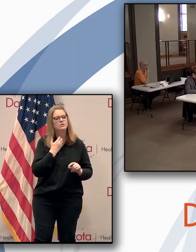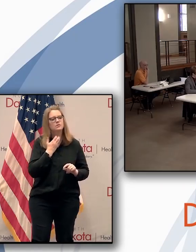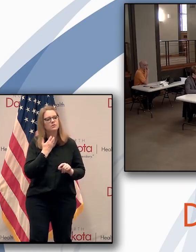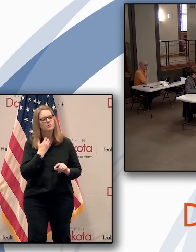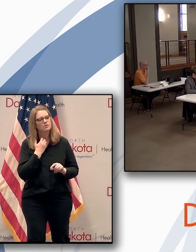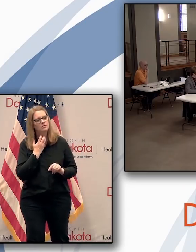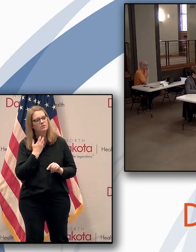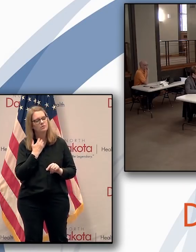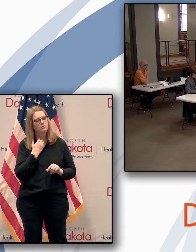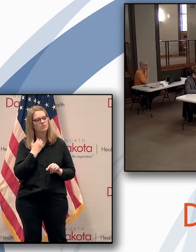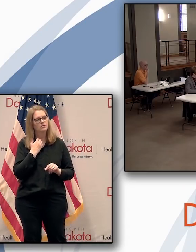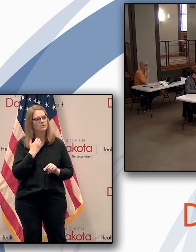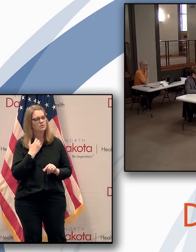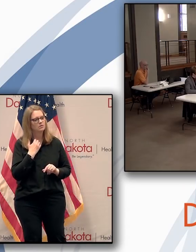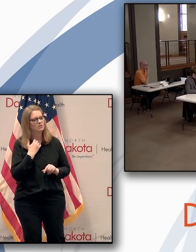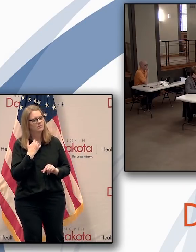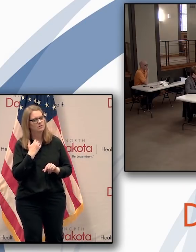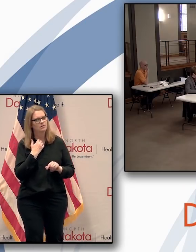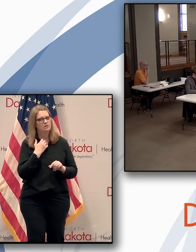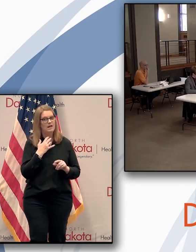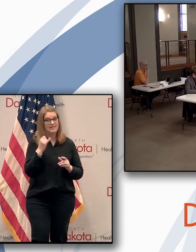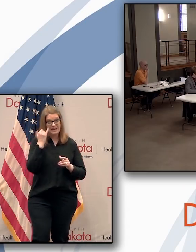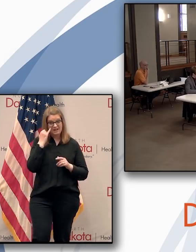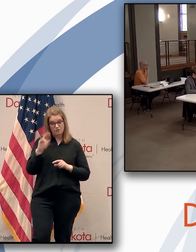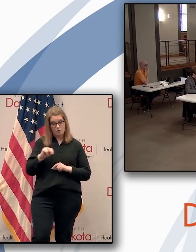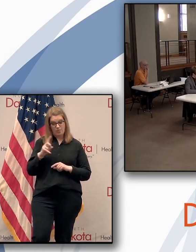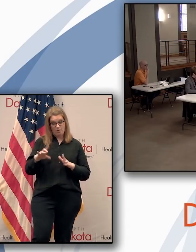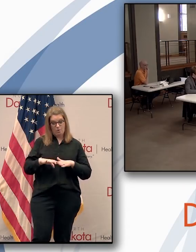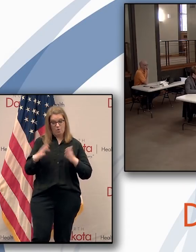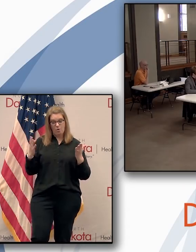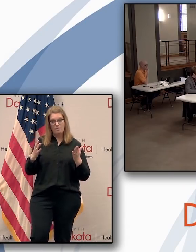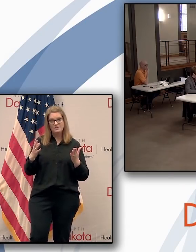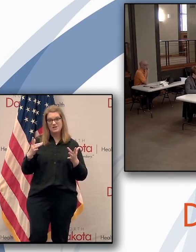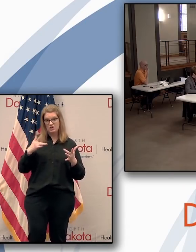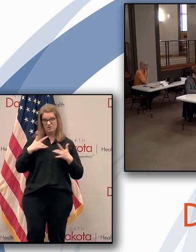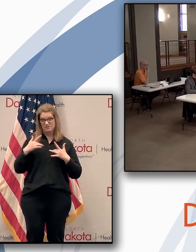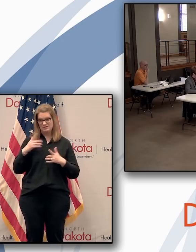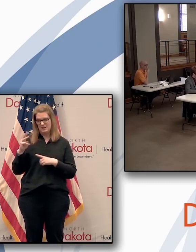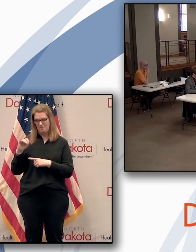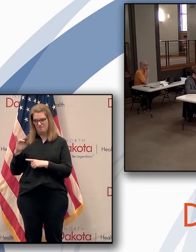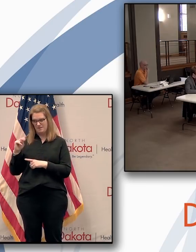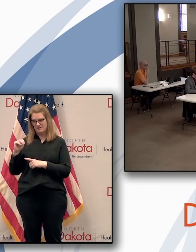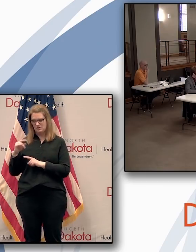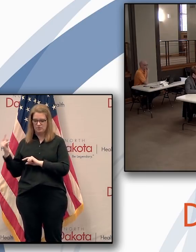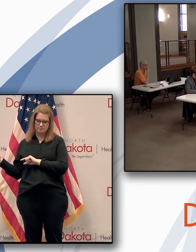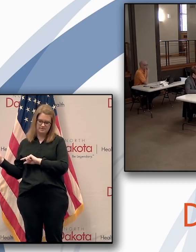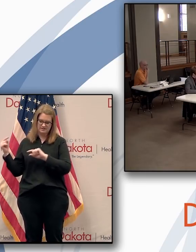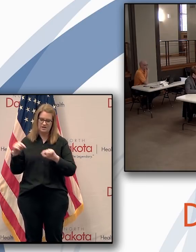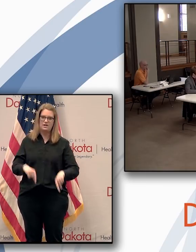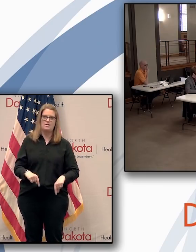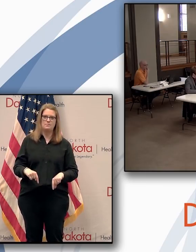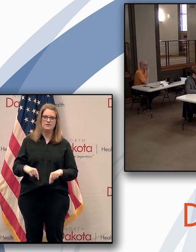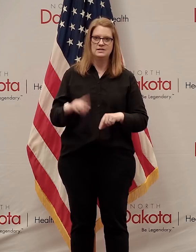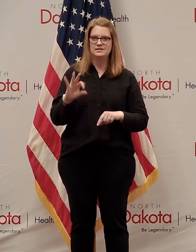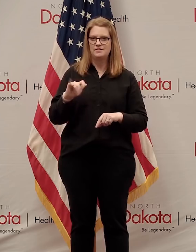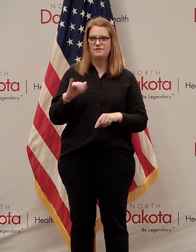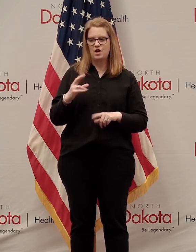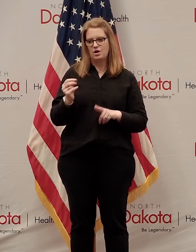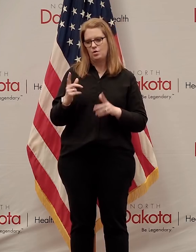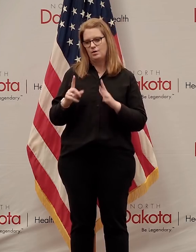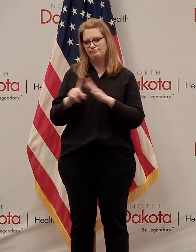Is there a worry that Minnesota residents will come across the borders to bars and restaurants and personal care businesses? I